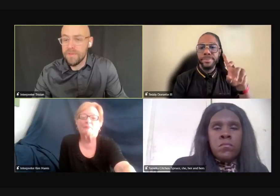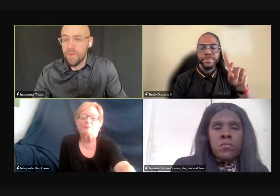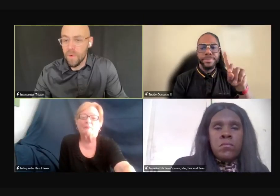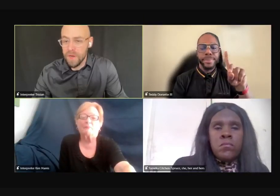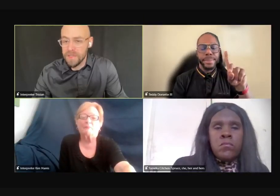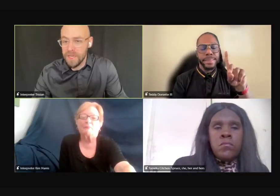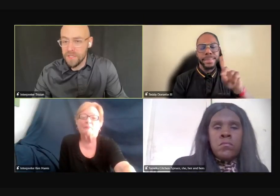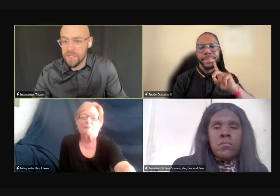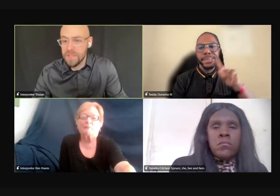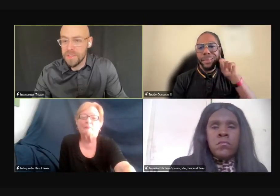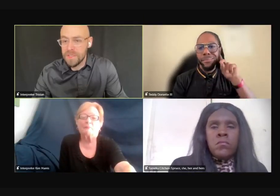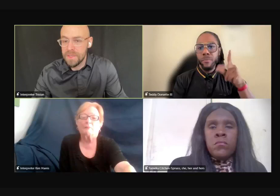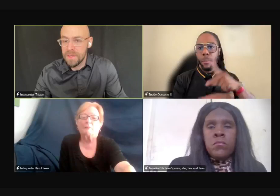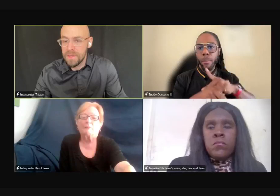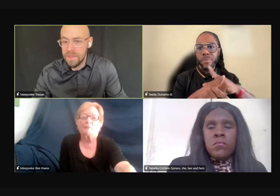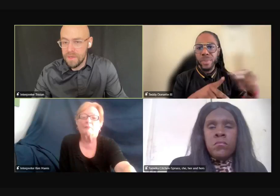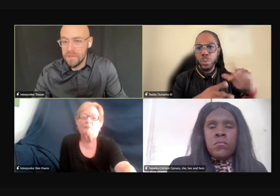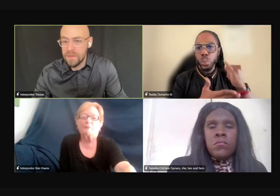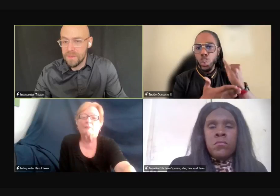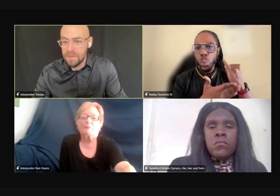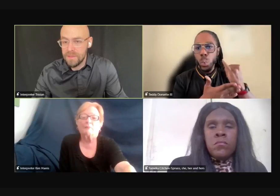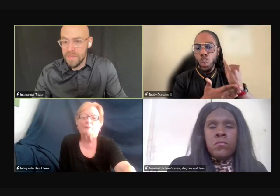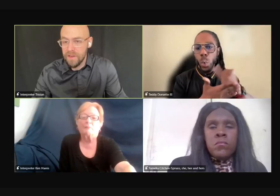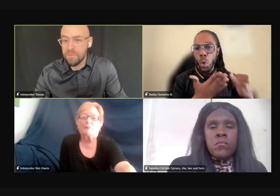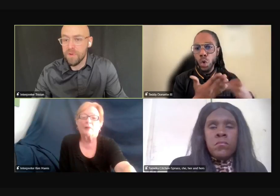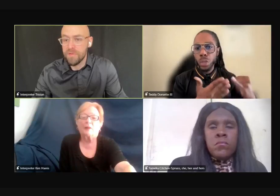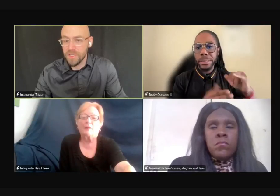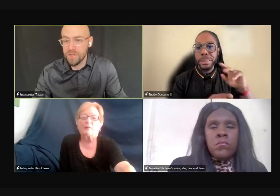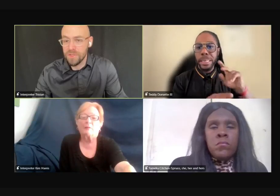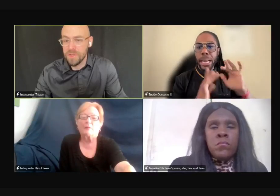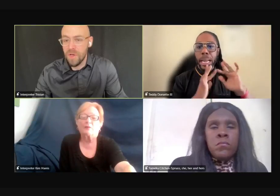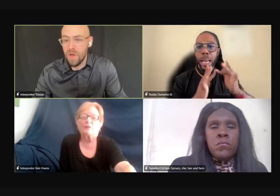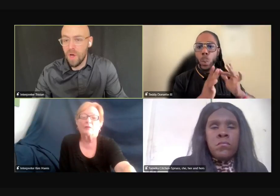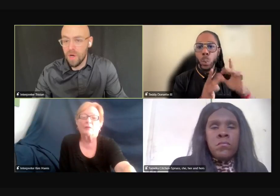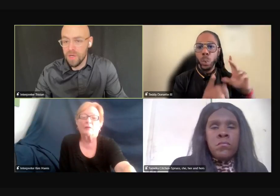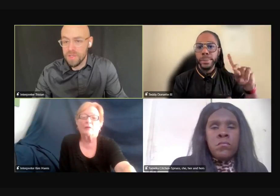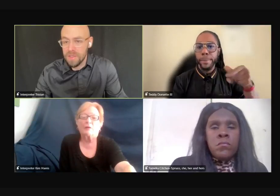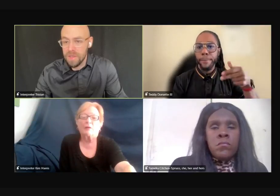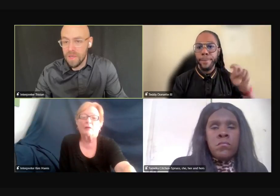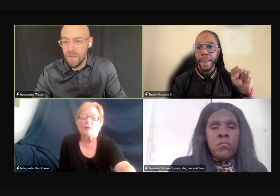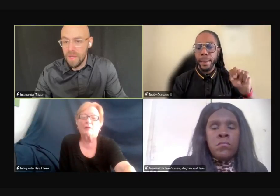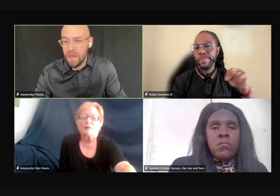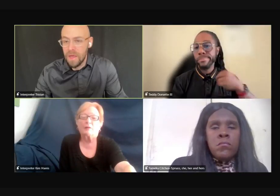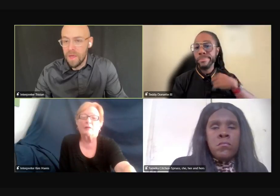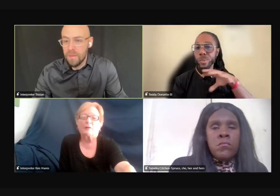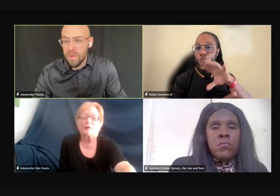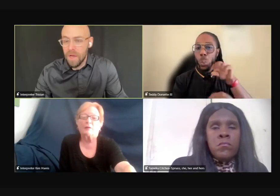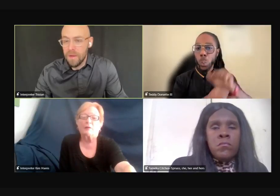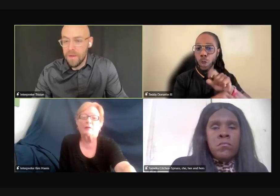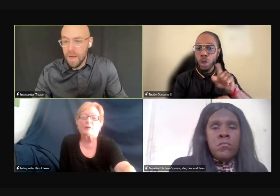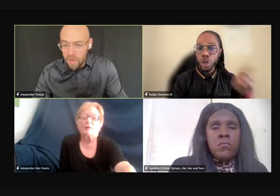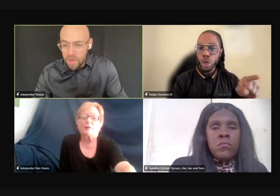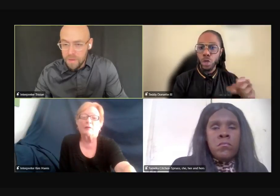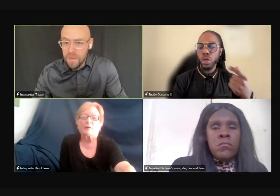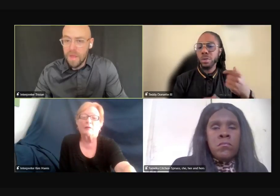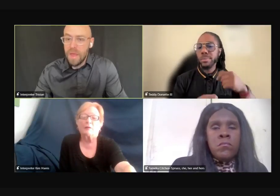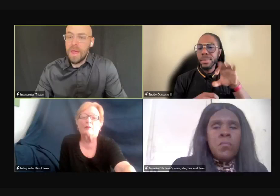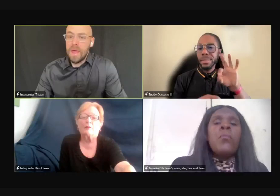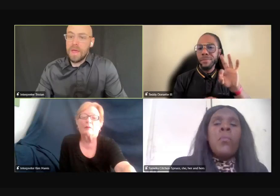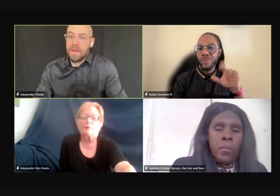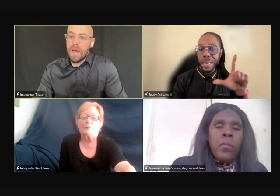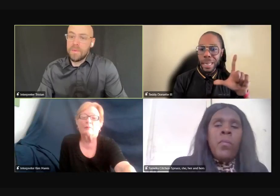the Deaf Organization, Deaf Professionals Art Network.